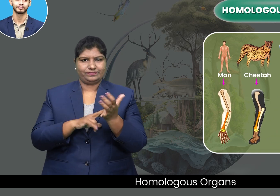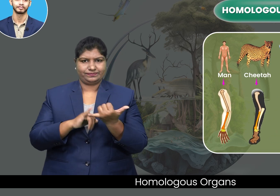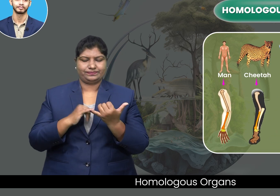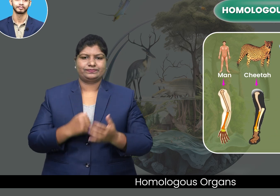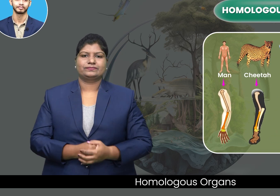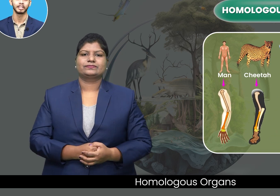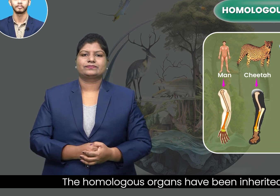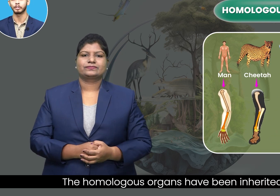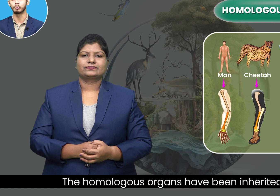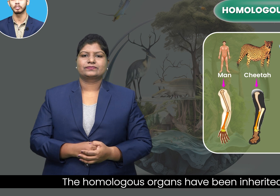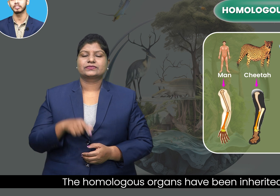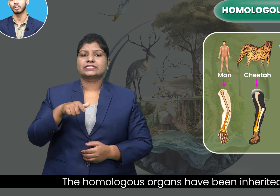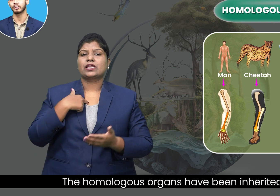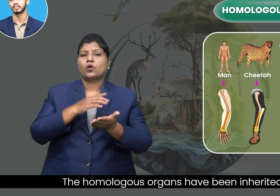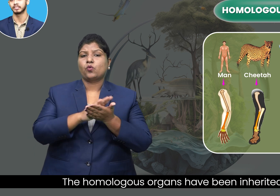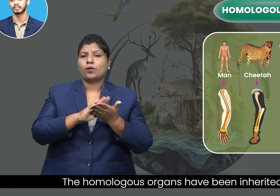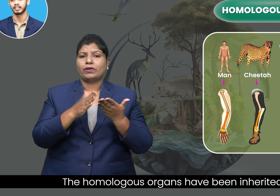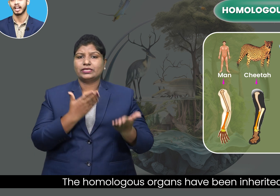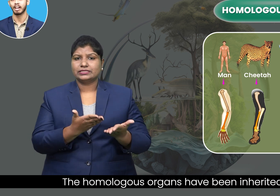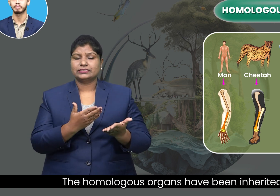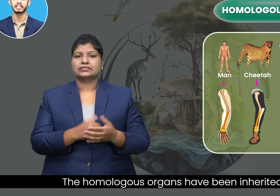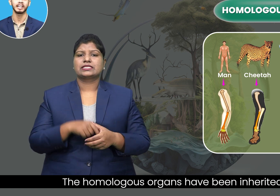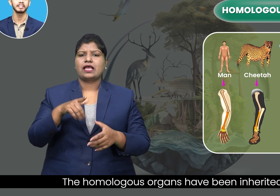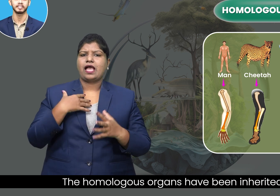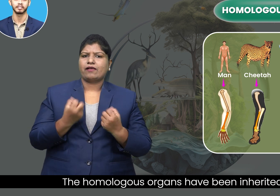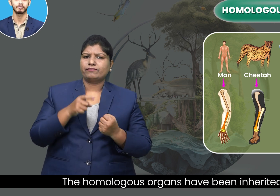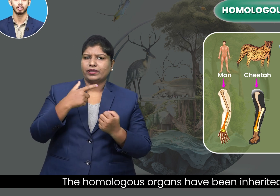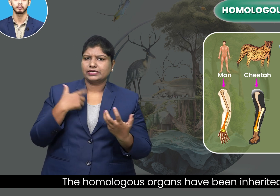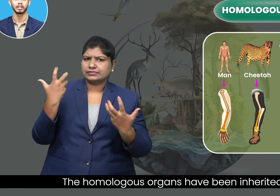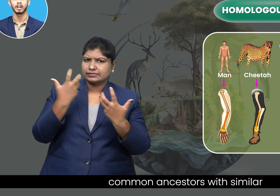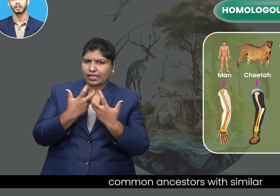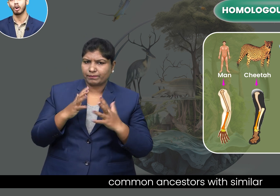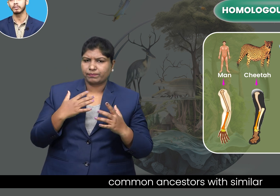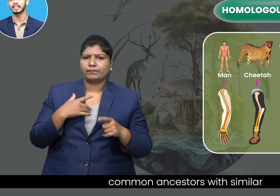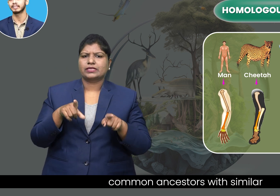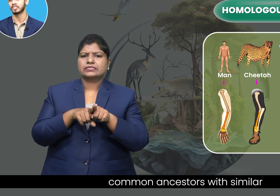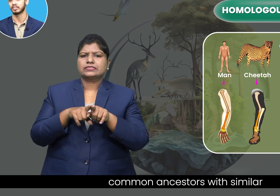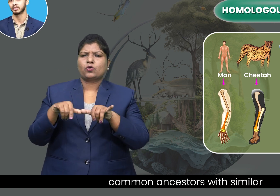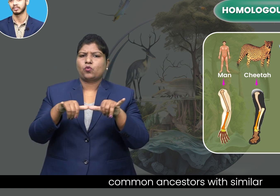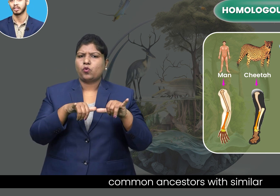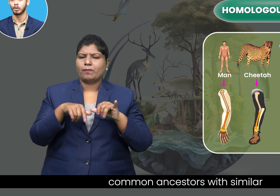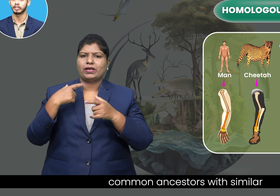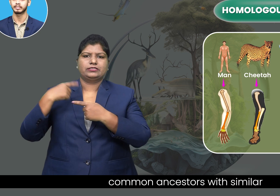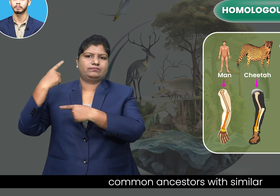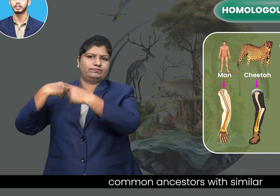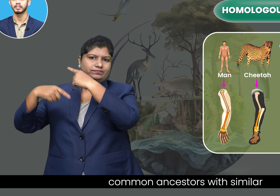The homologous organs have been inherited from common ancestors with similar